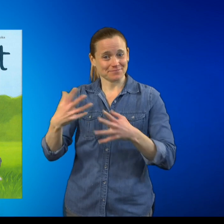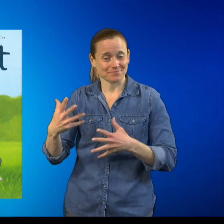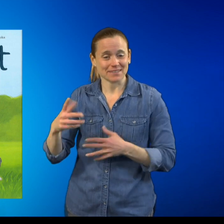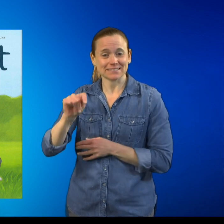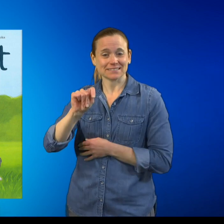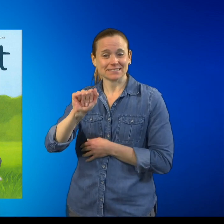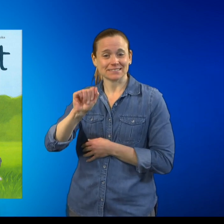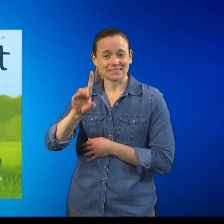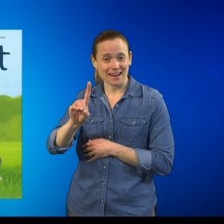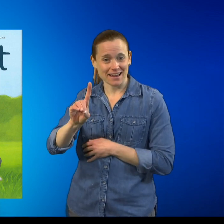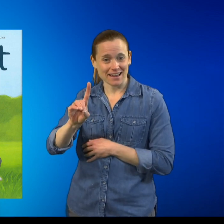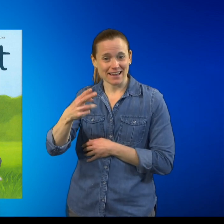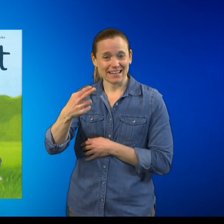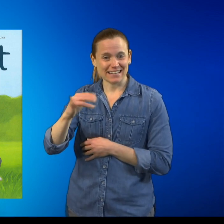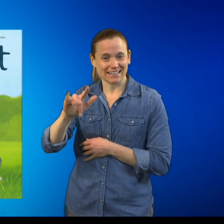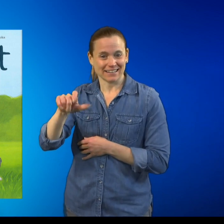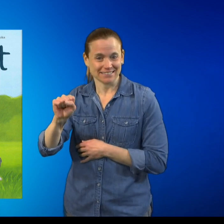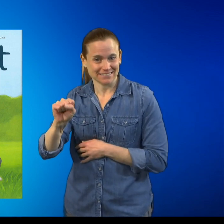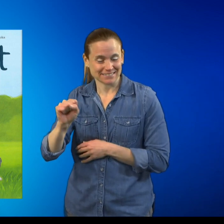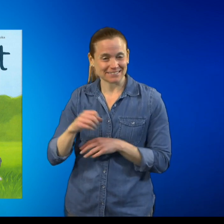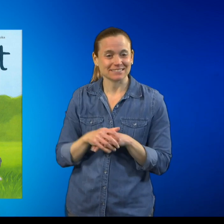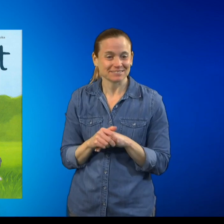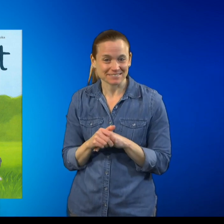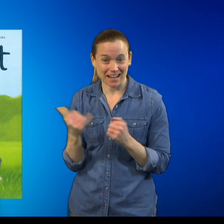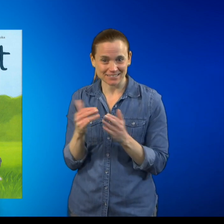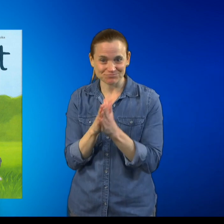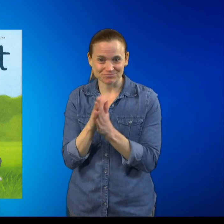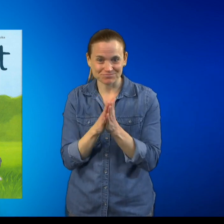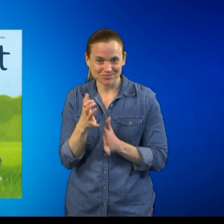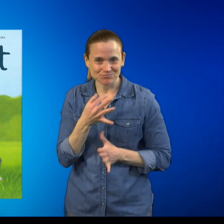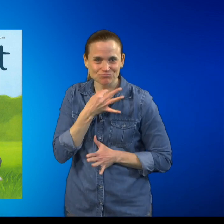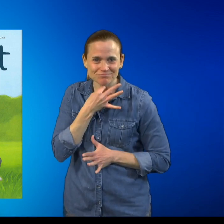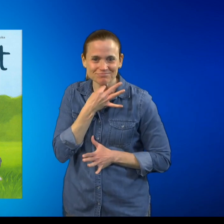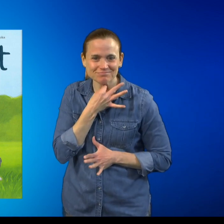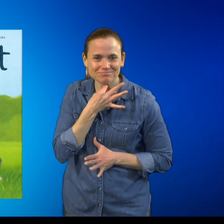his name. The author of this story is Tad Hills.